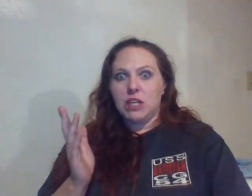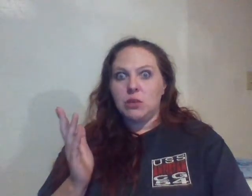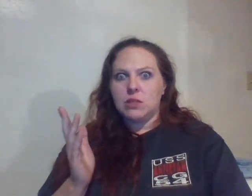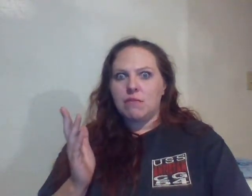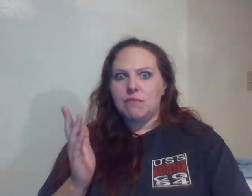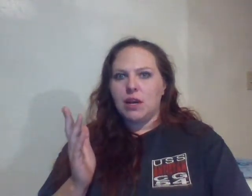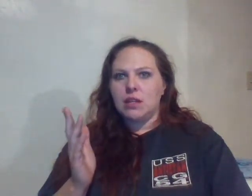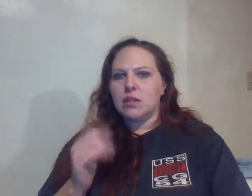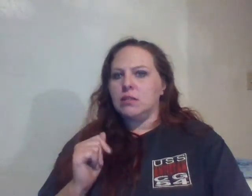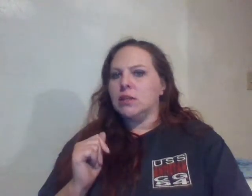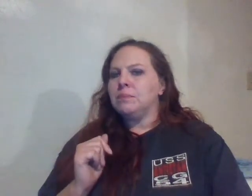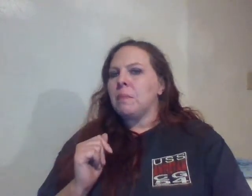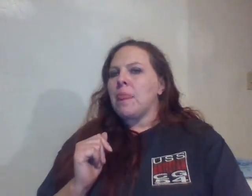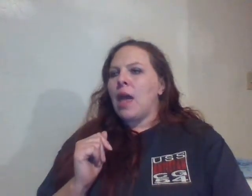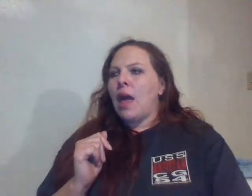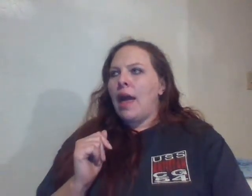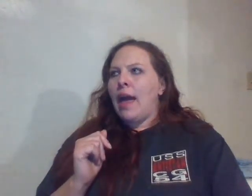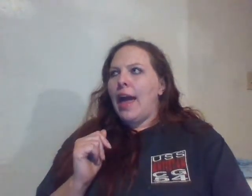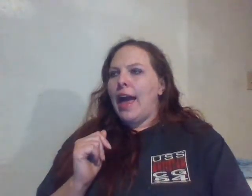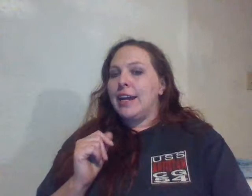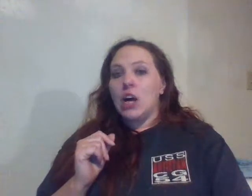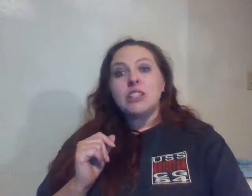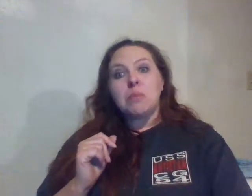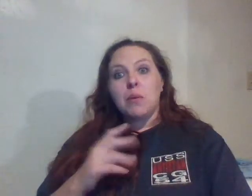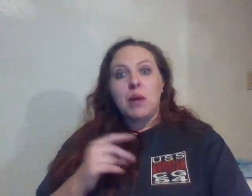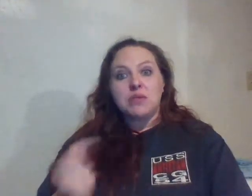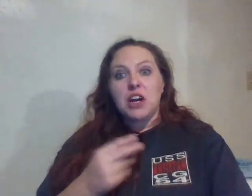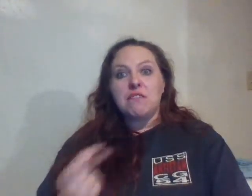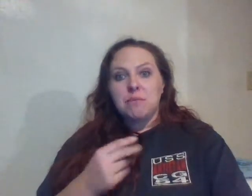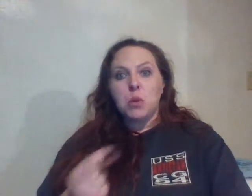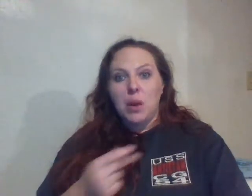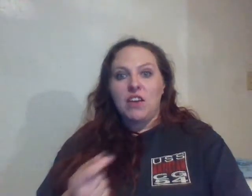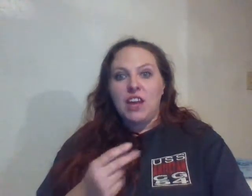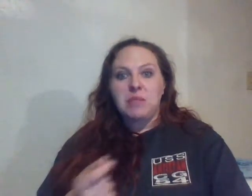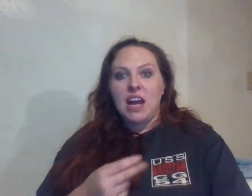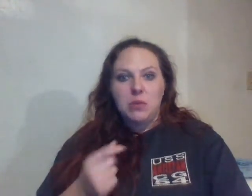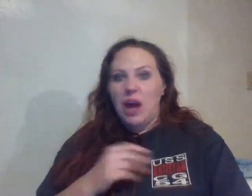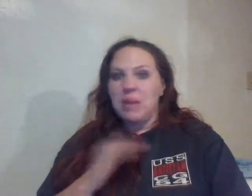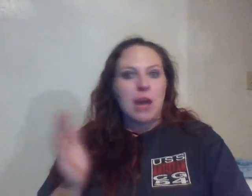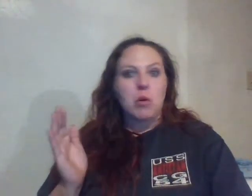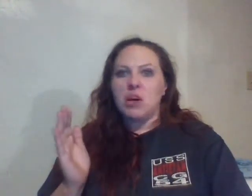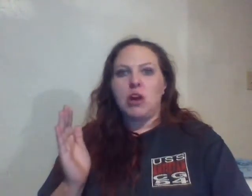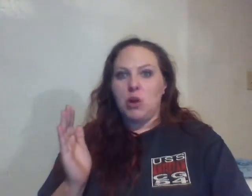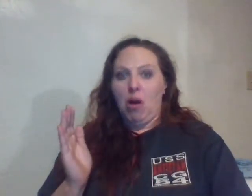use that fucking insult. And it got to the point where I was very quick on the uptake. I became quick drama girl.